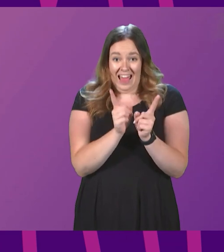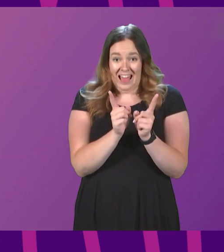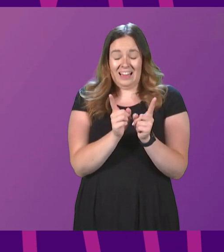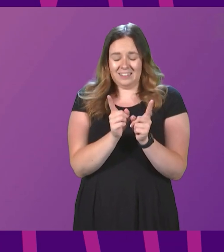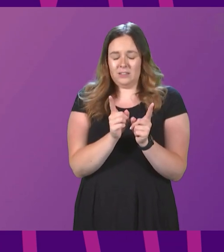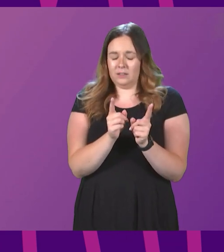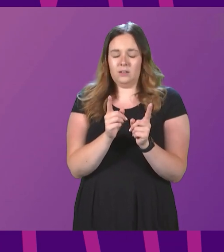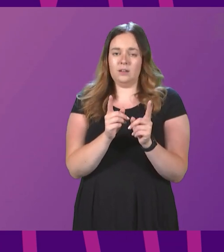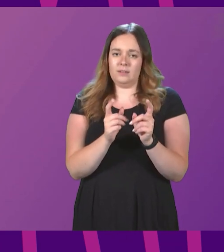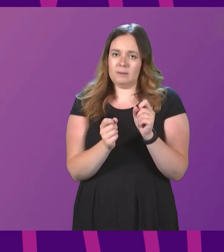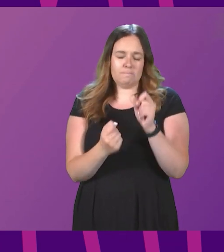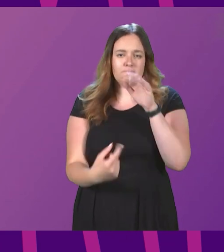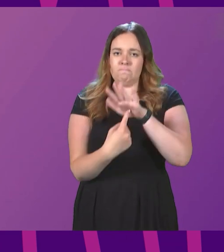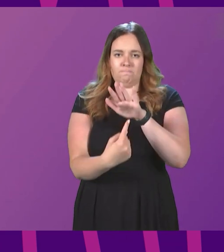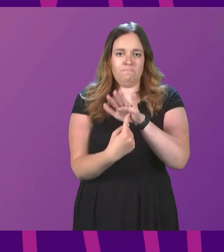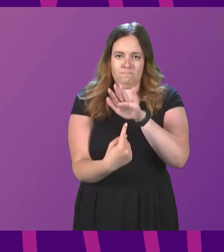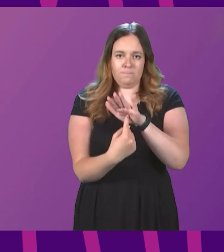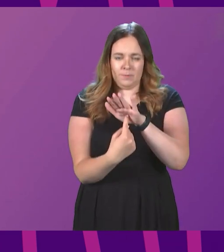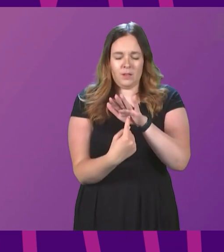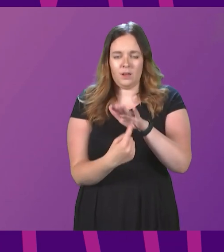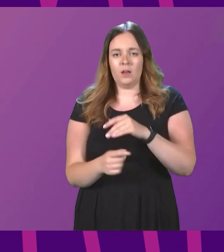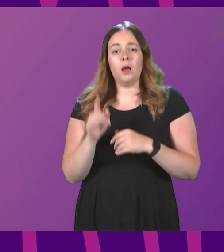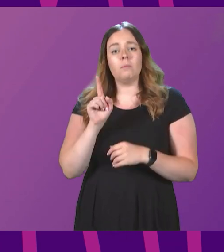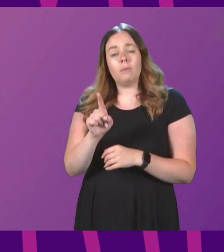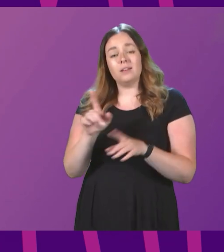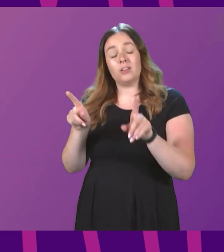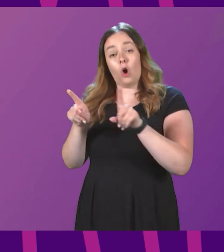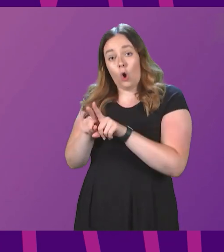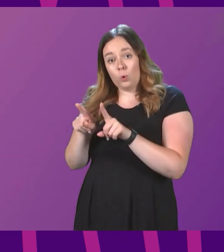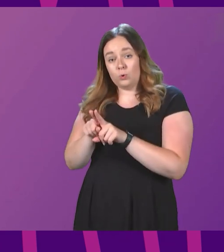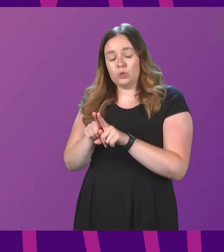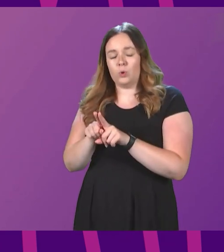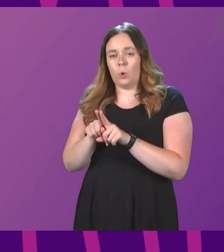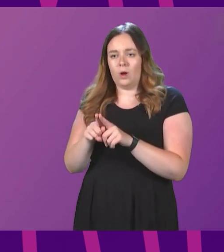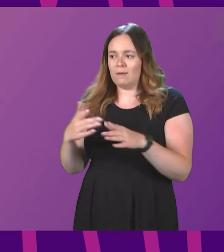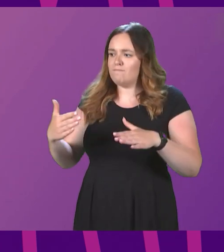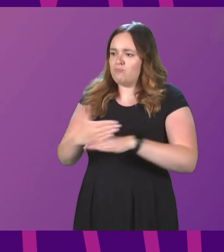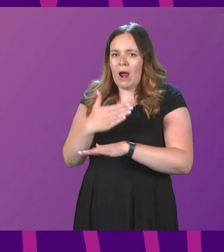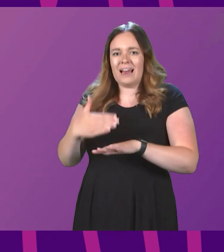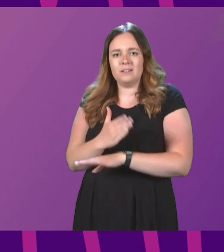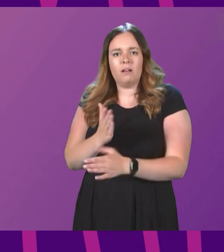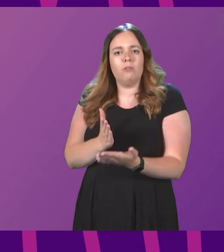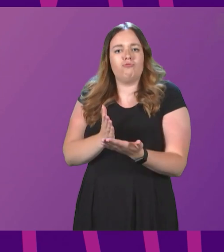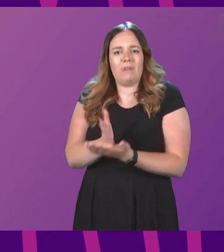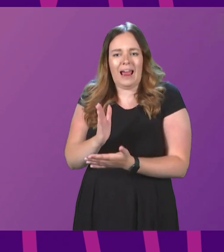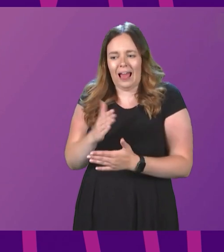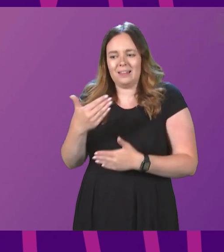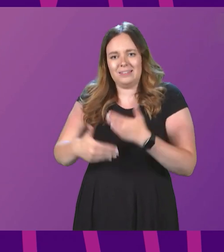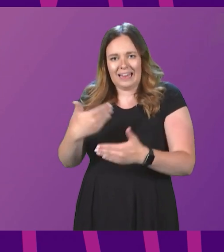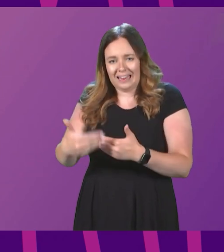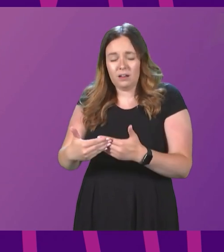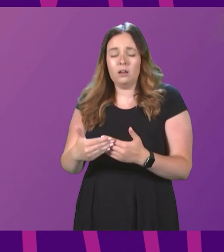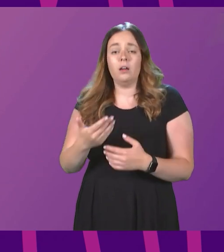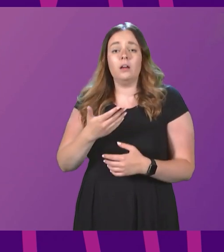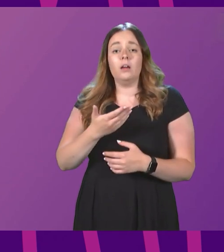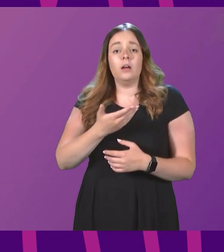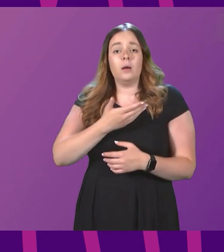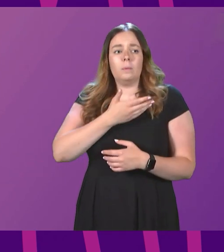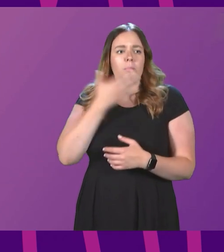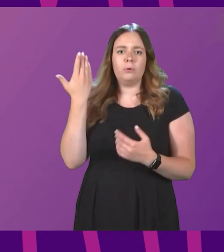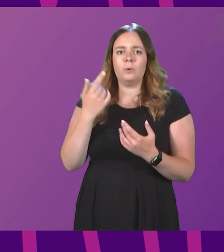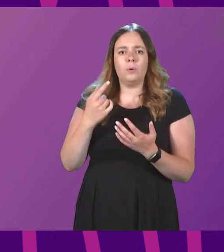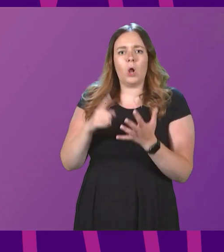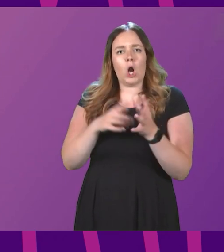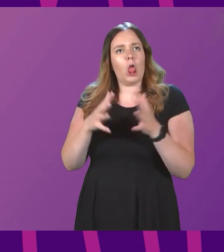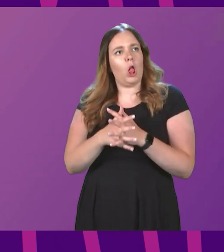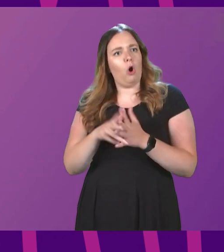is a matter of principle. But it is also a matter of practical reality. An unlawful referendum would